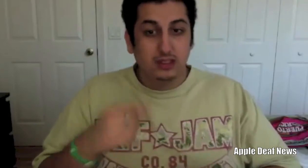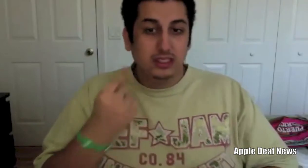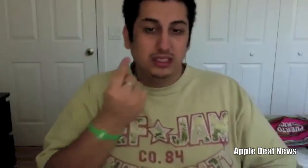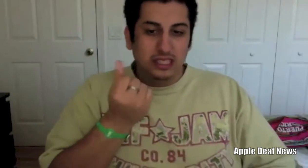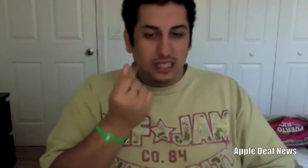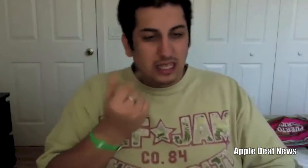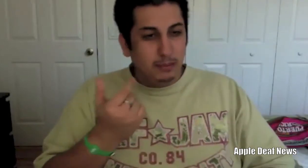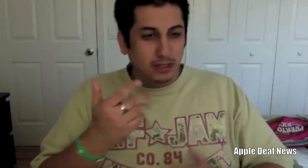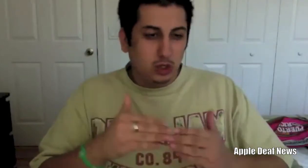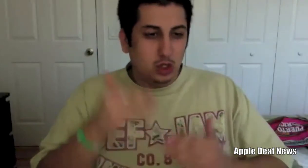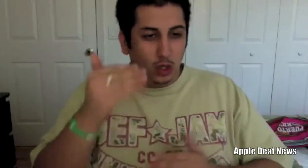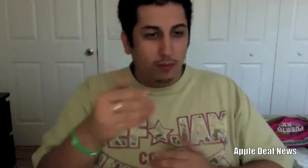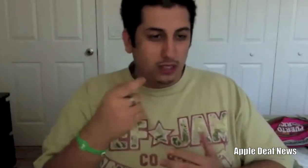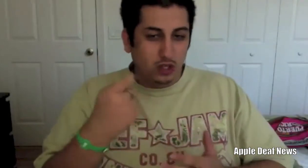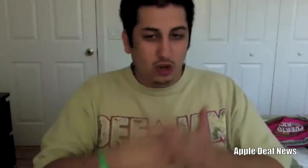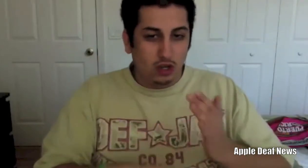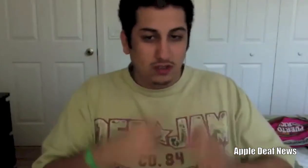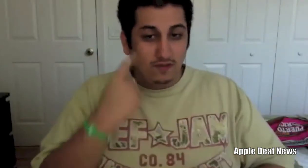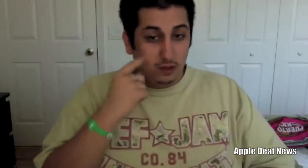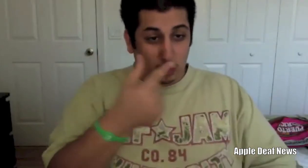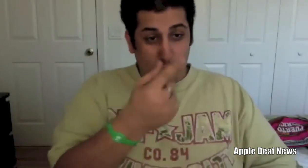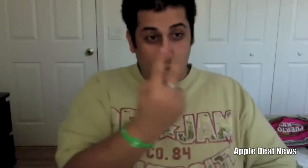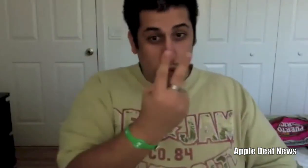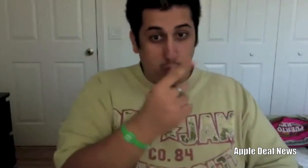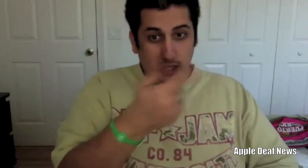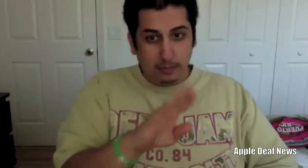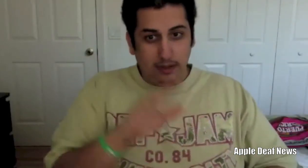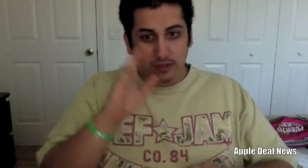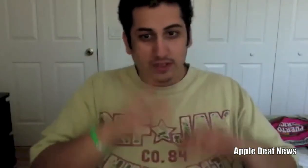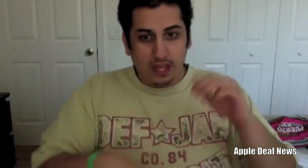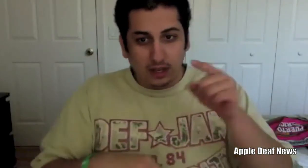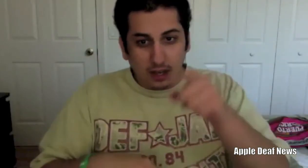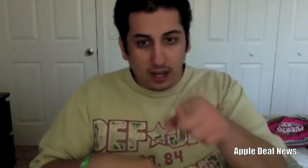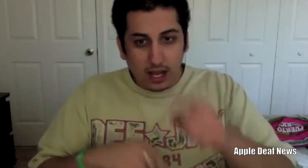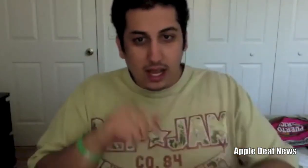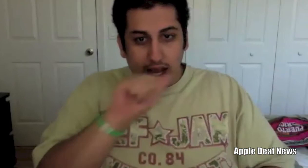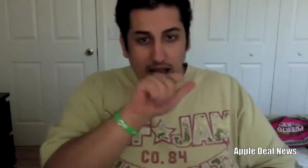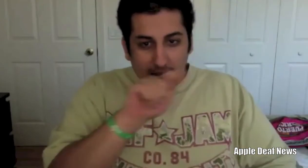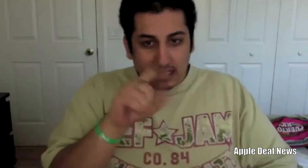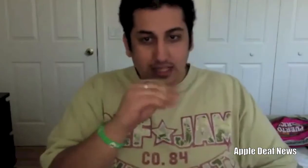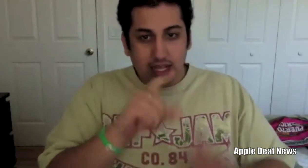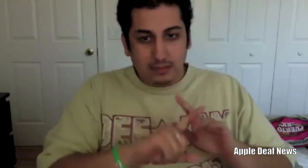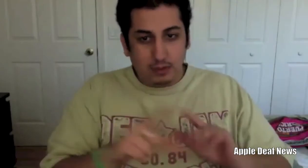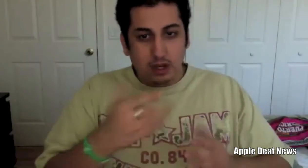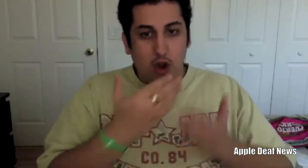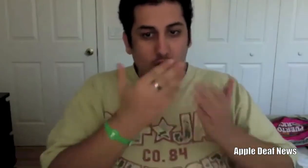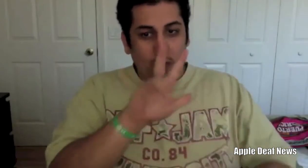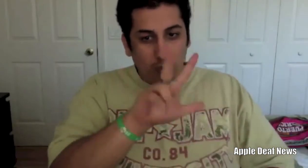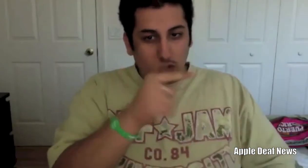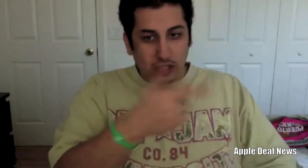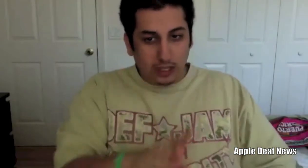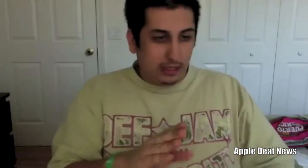a little bit too much cost for 2GB. Then, Spring offers 3GB.